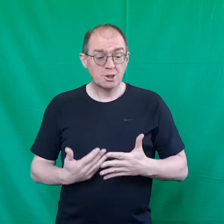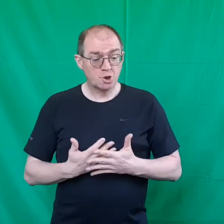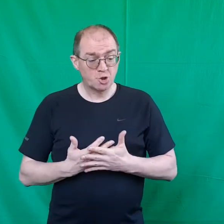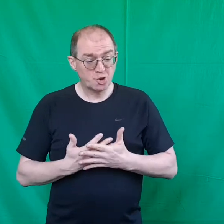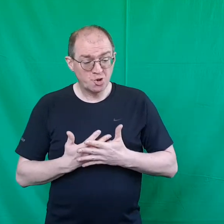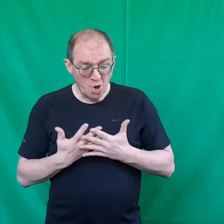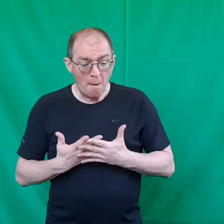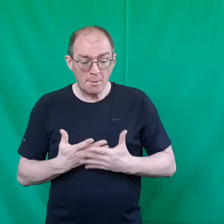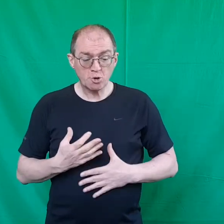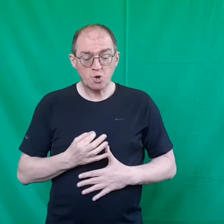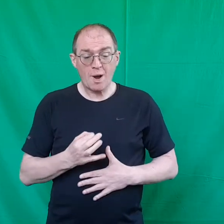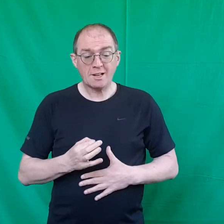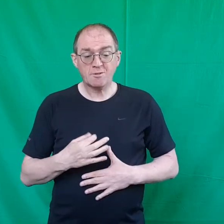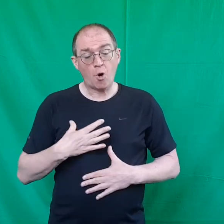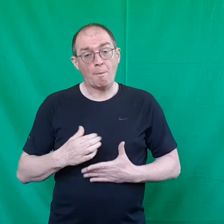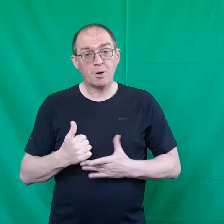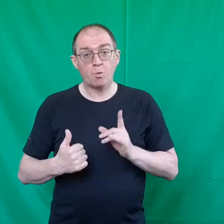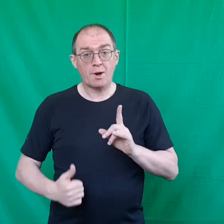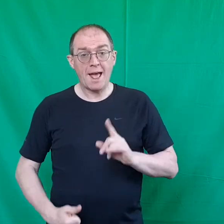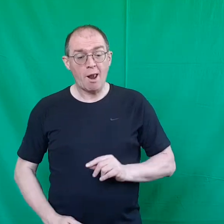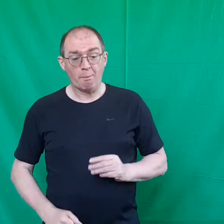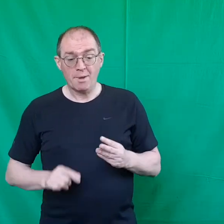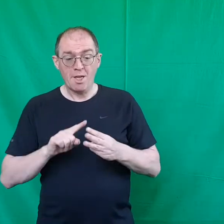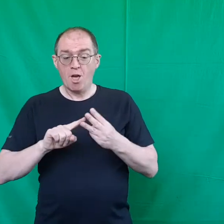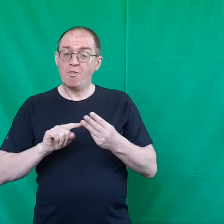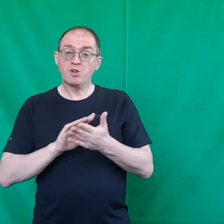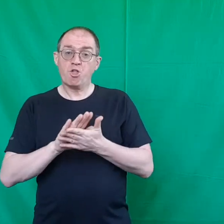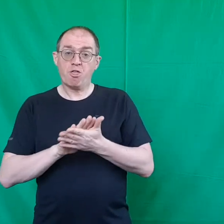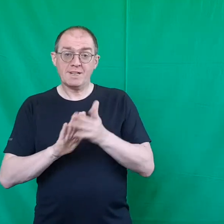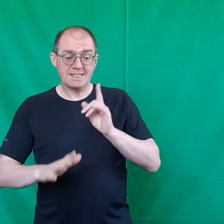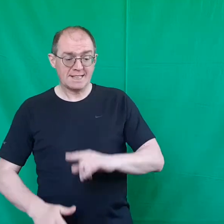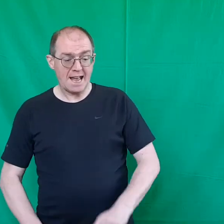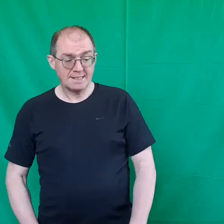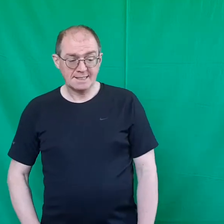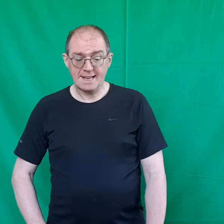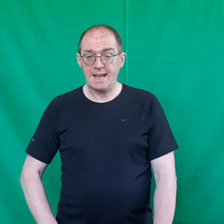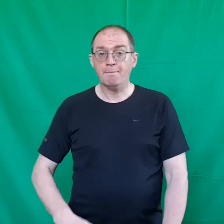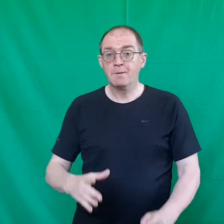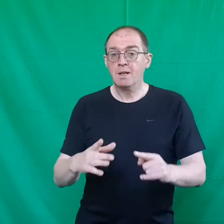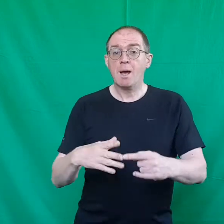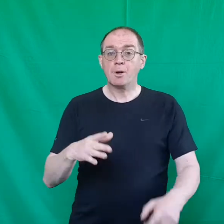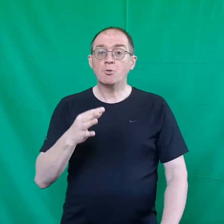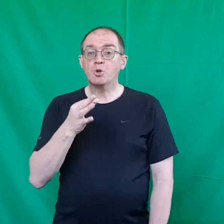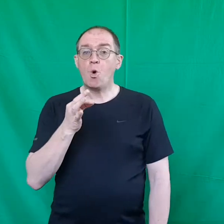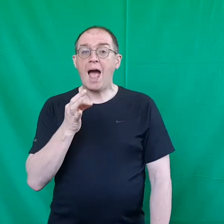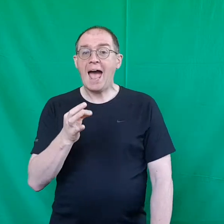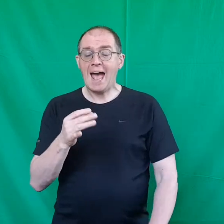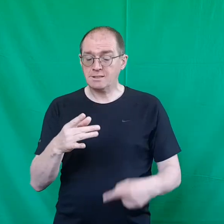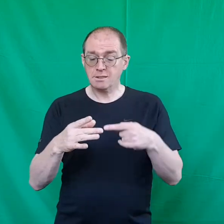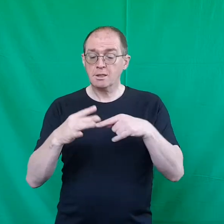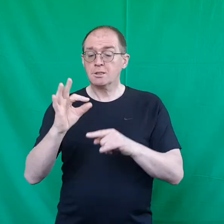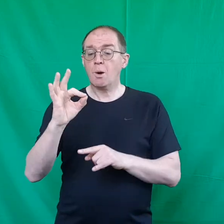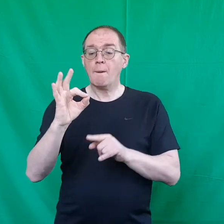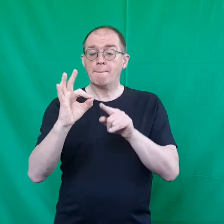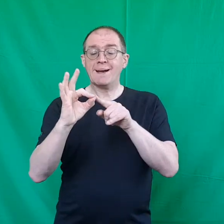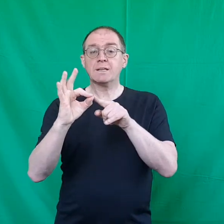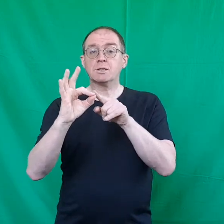it's not much to ask for but it would help the three signs here I'm going to ask so make a